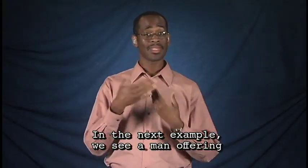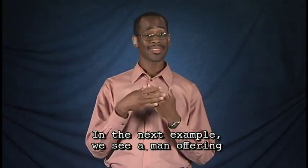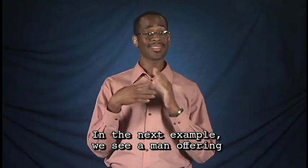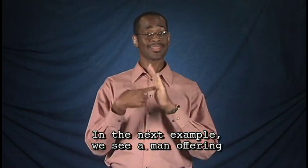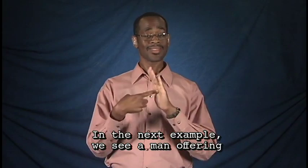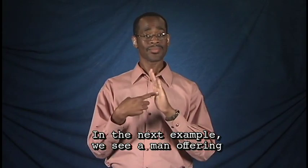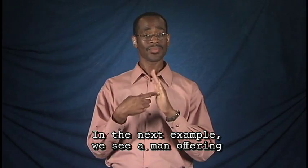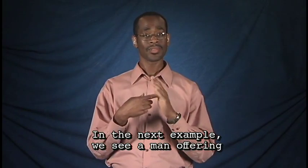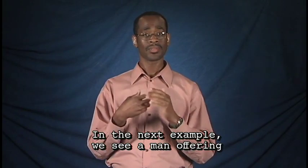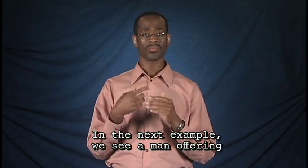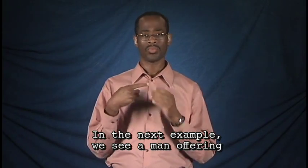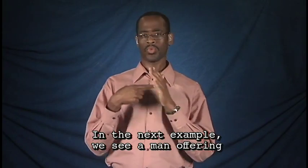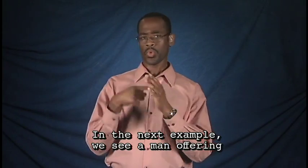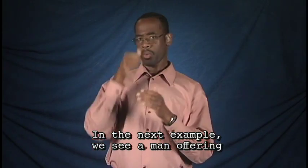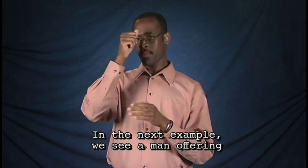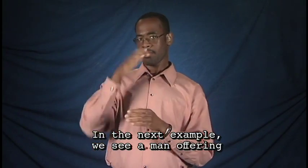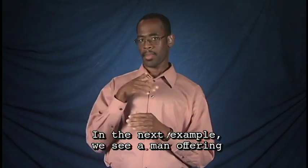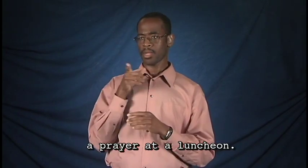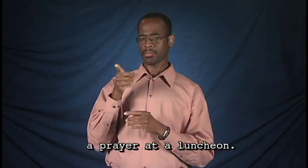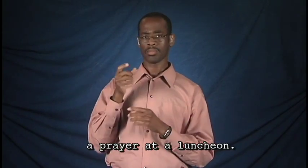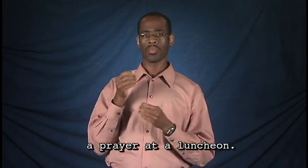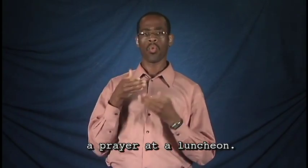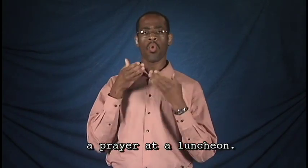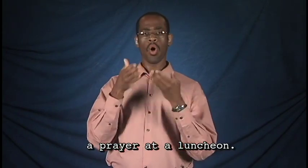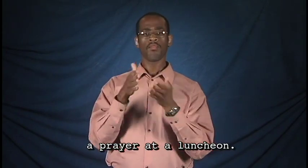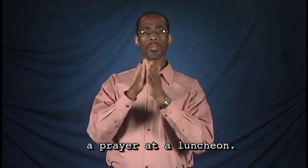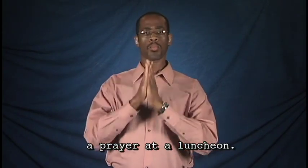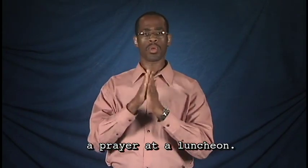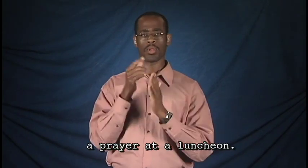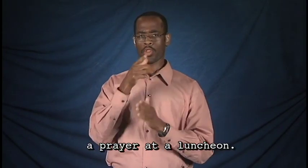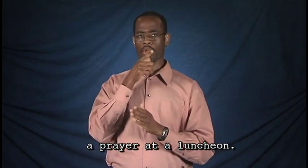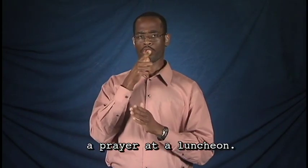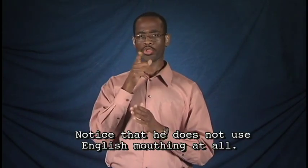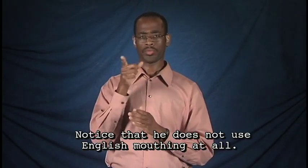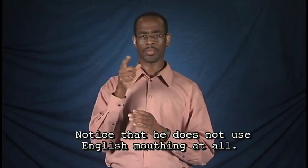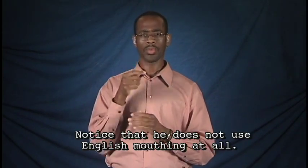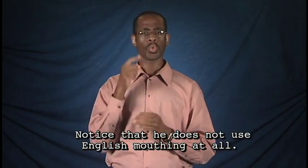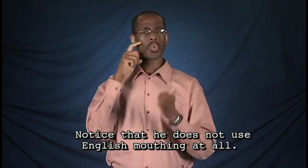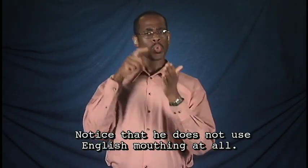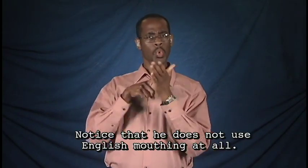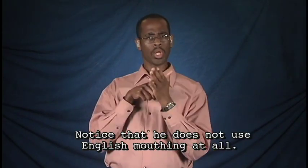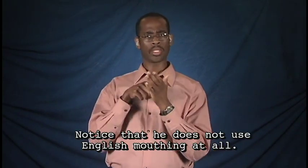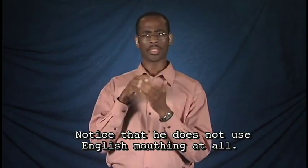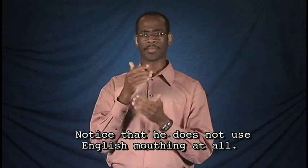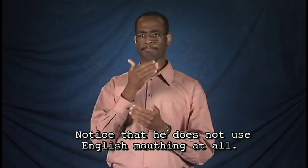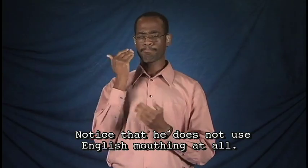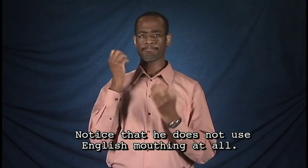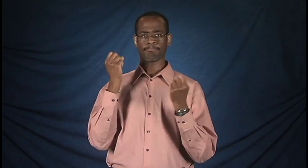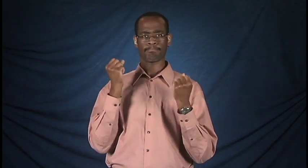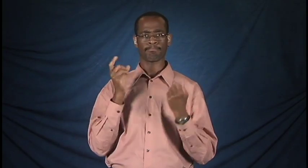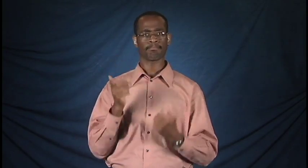In the next example we see a man offering a prayer at a luncheon. Notice that he does not use English mouthing at all.